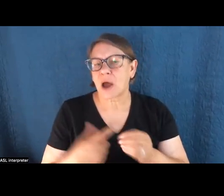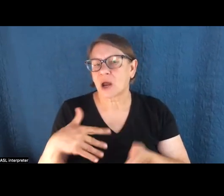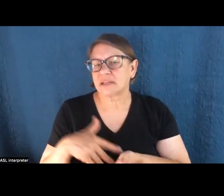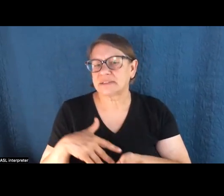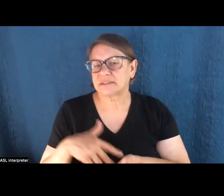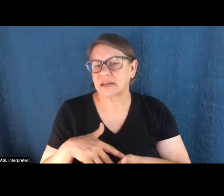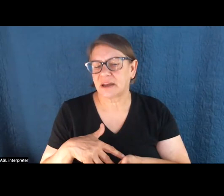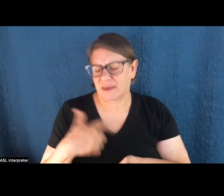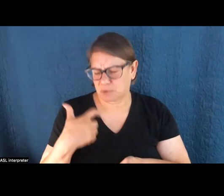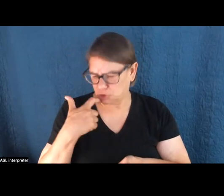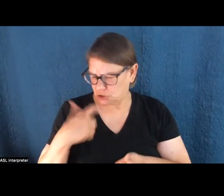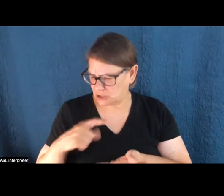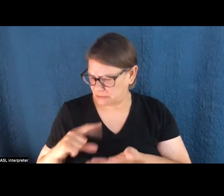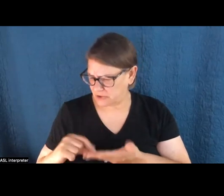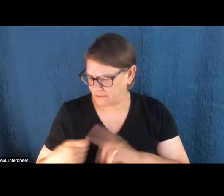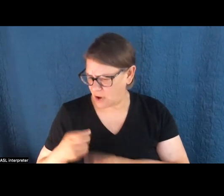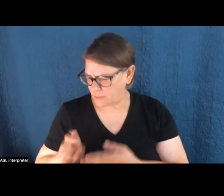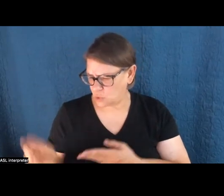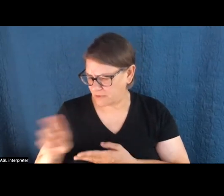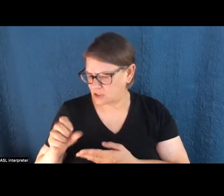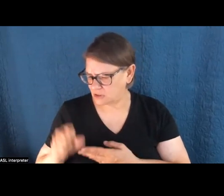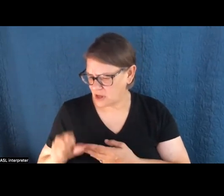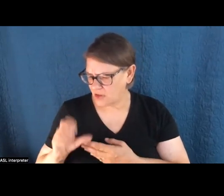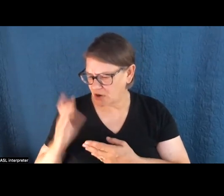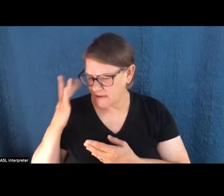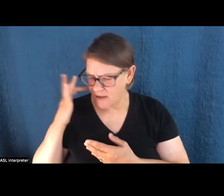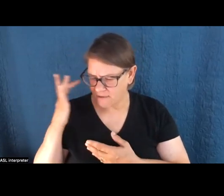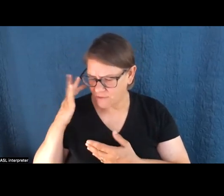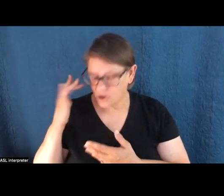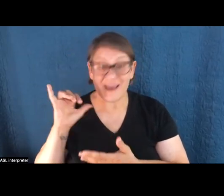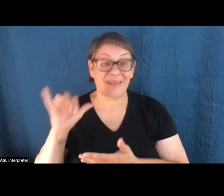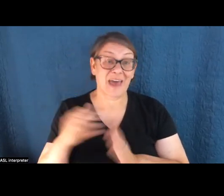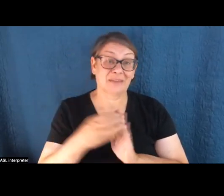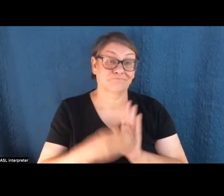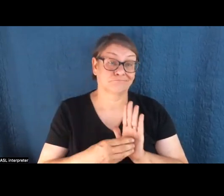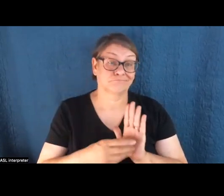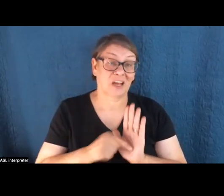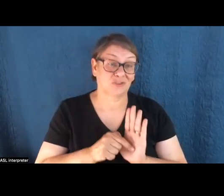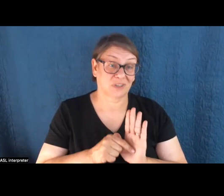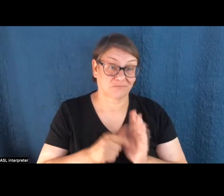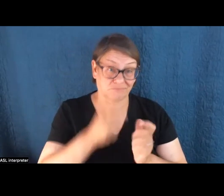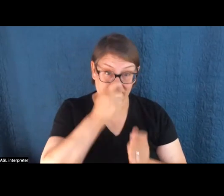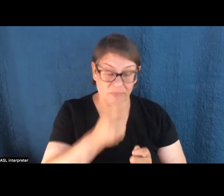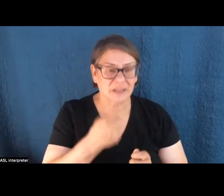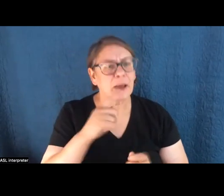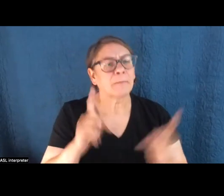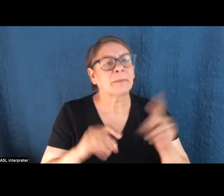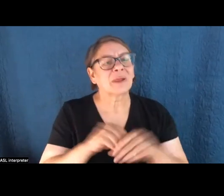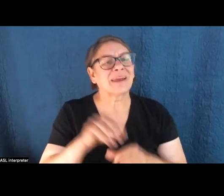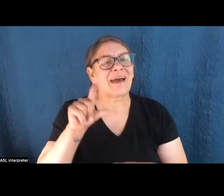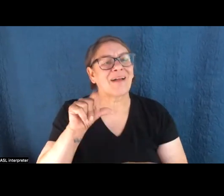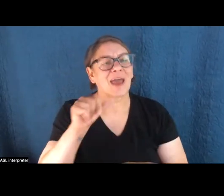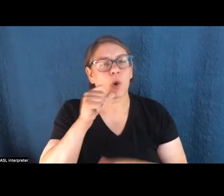just come out of the University of Southern California, and this study was really interesting. It found that people in Los Angeles who drive